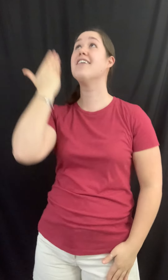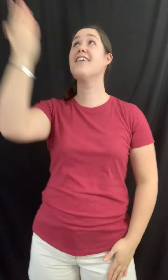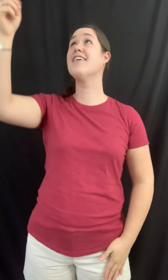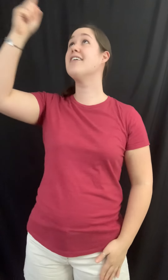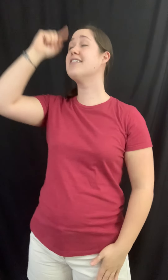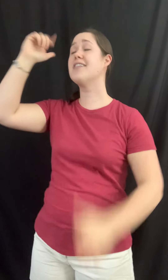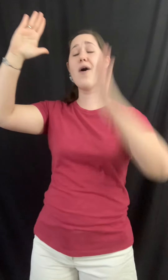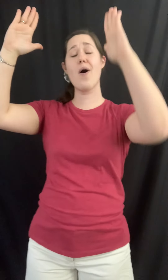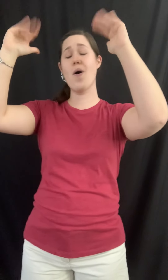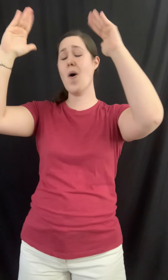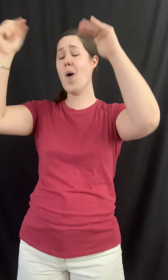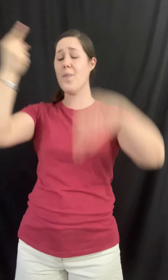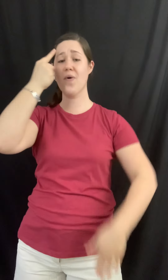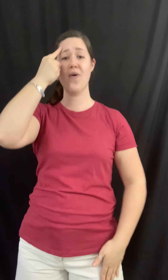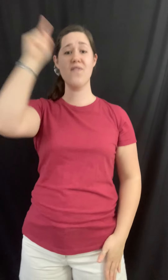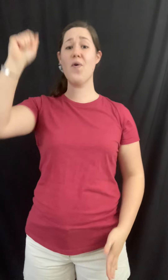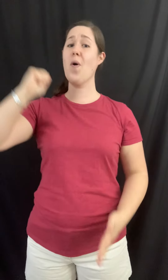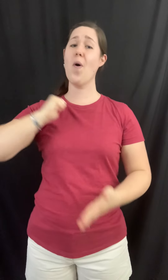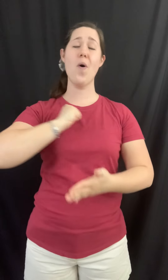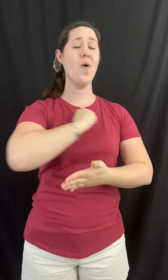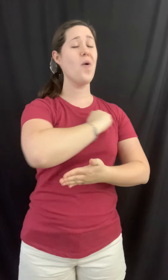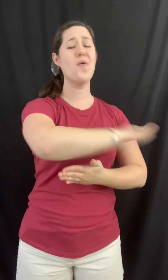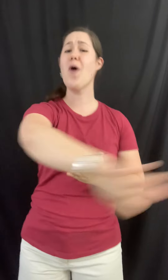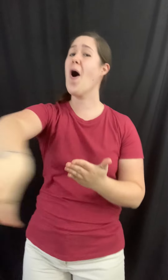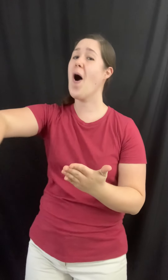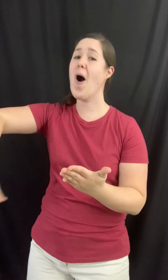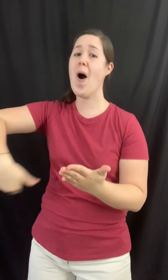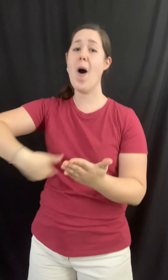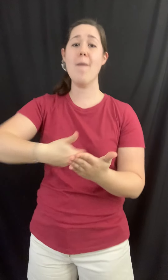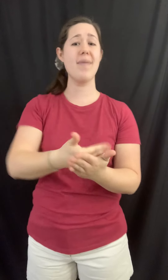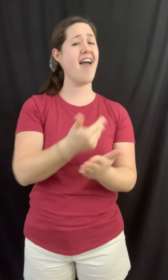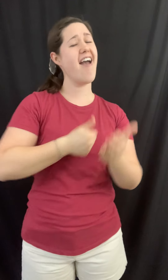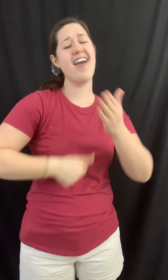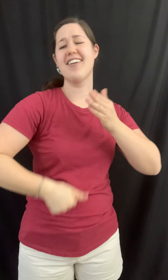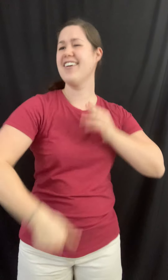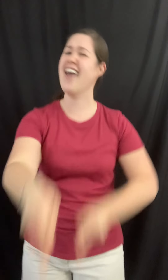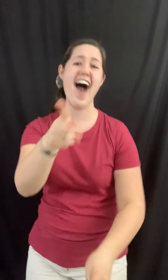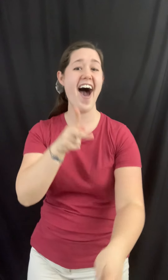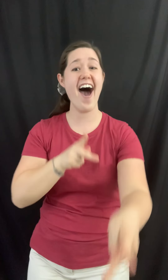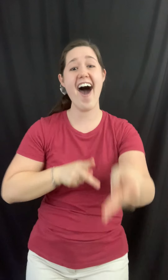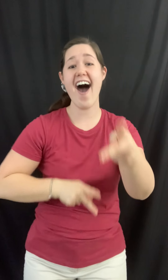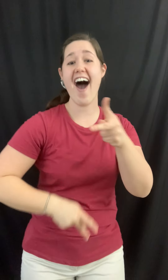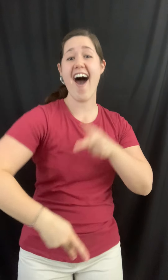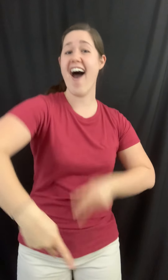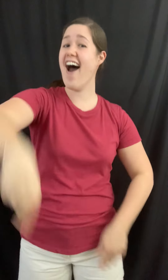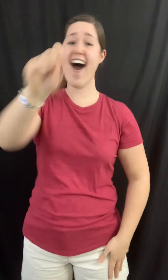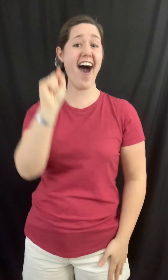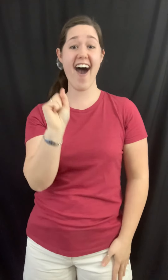He's the hope for all mankind. He